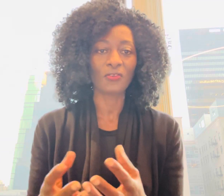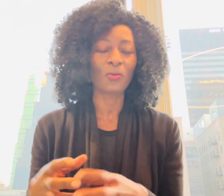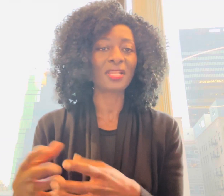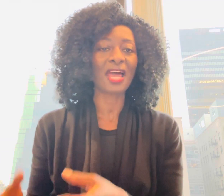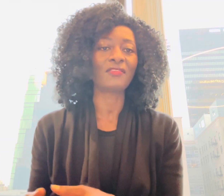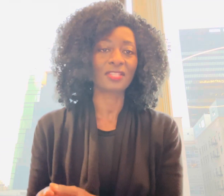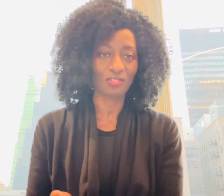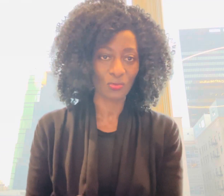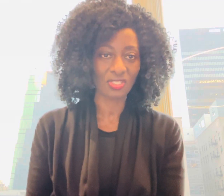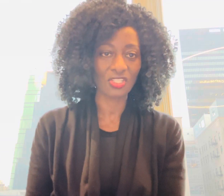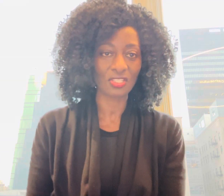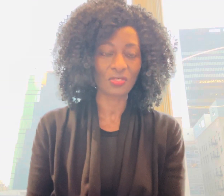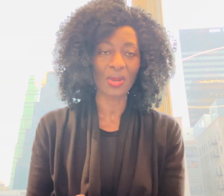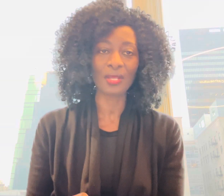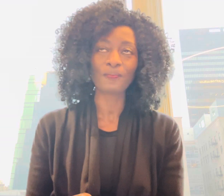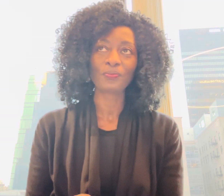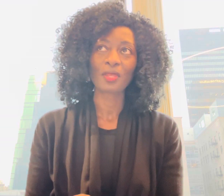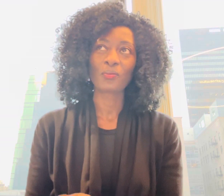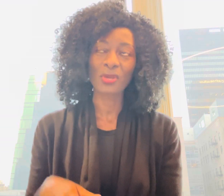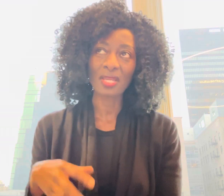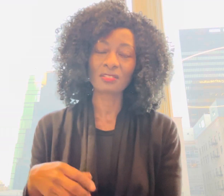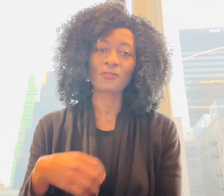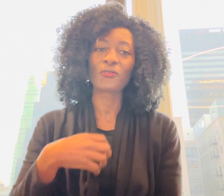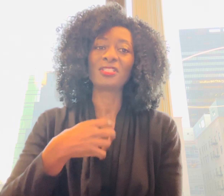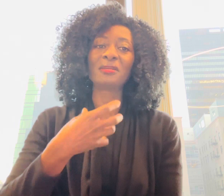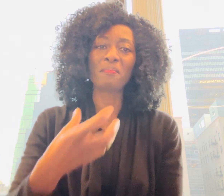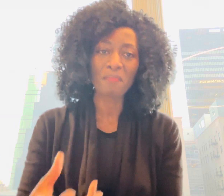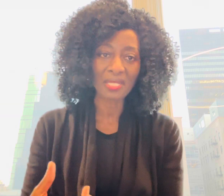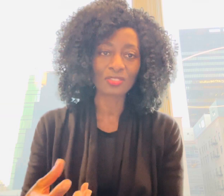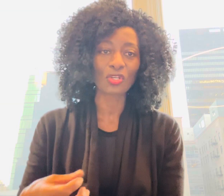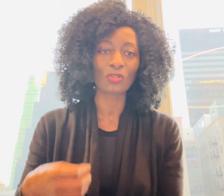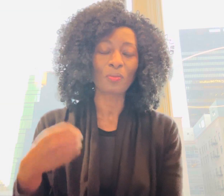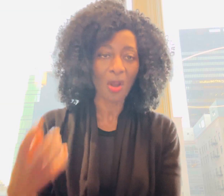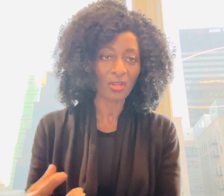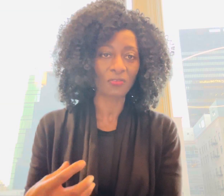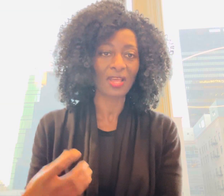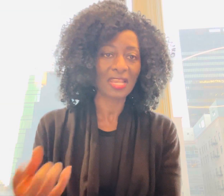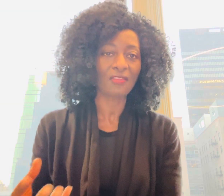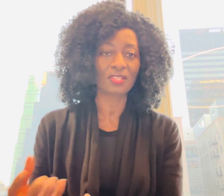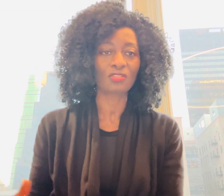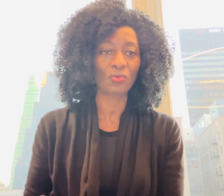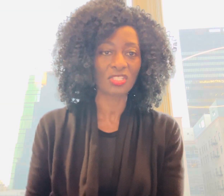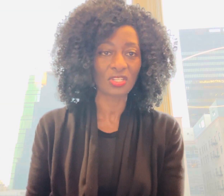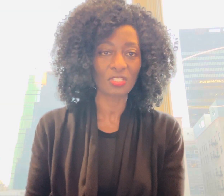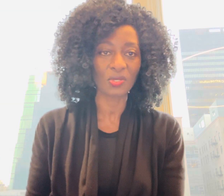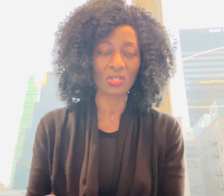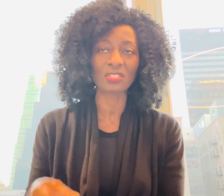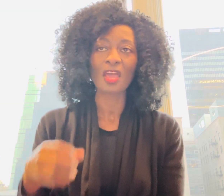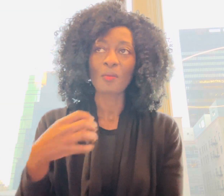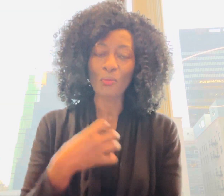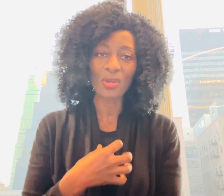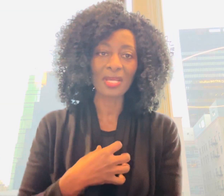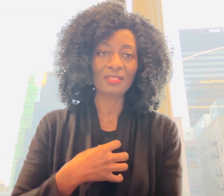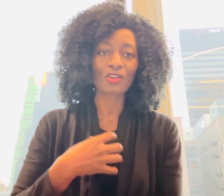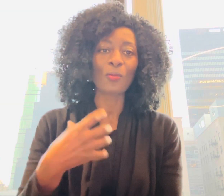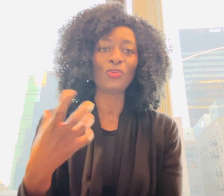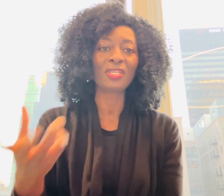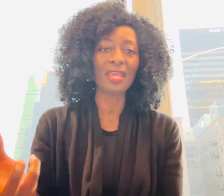our lives as christians right prayer is a fundamental part of our lives as christians because prayer is communication